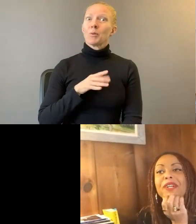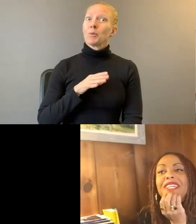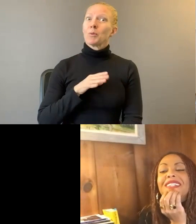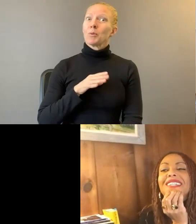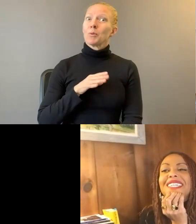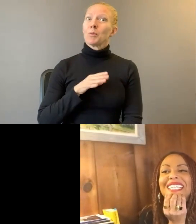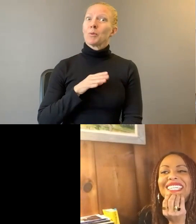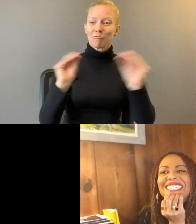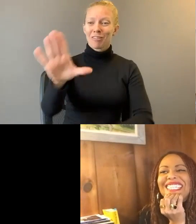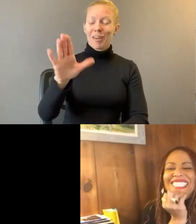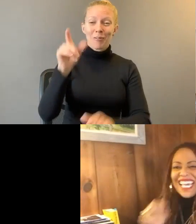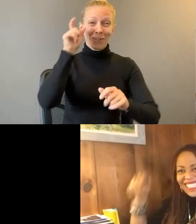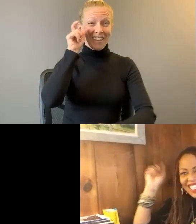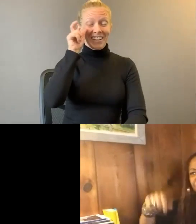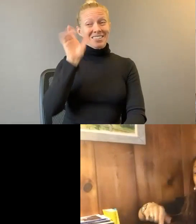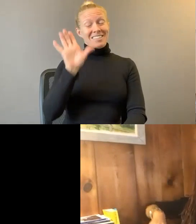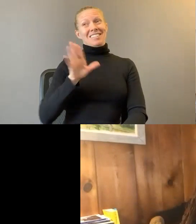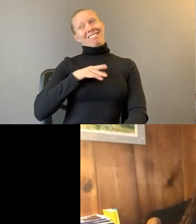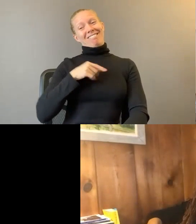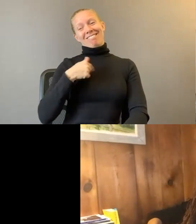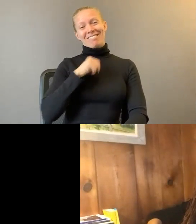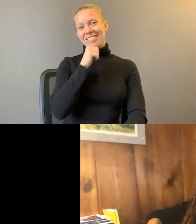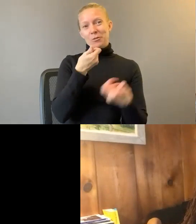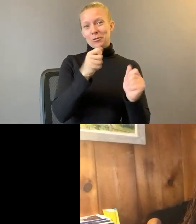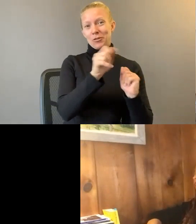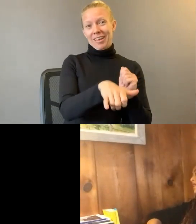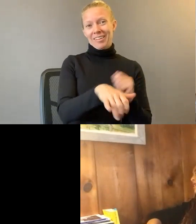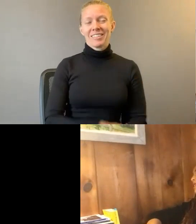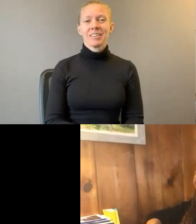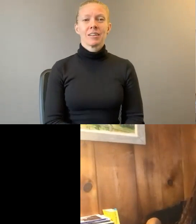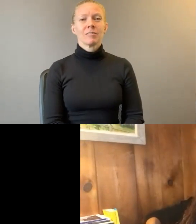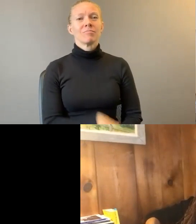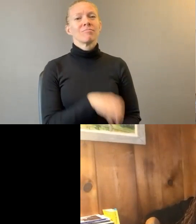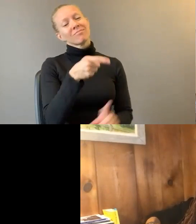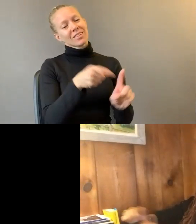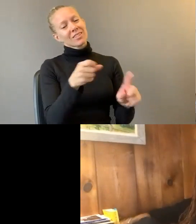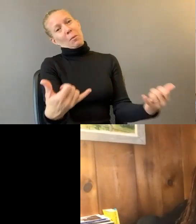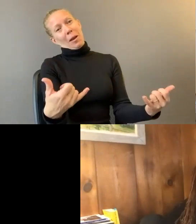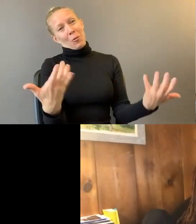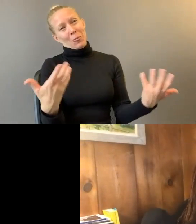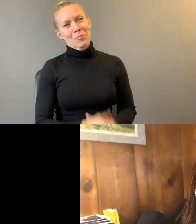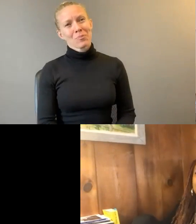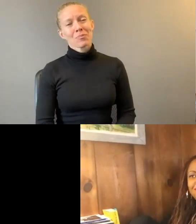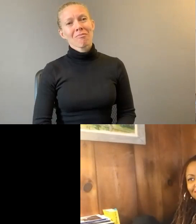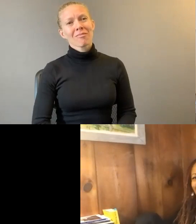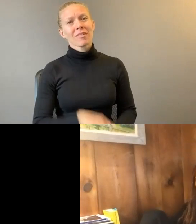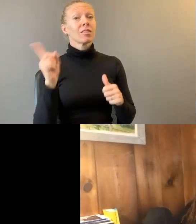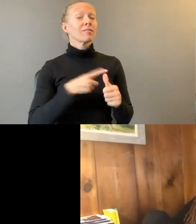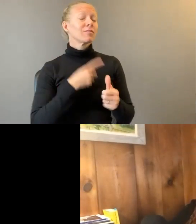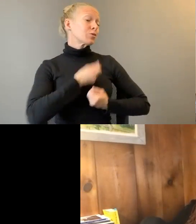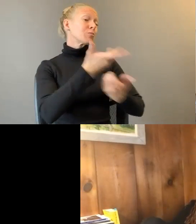I don't. I don't try that. Yeah. That's actually from now. Six feet back. But the first poem. First book.